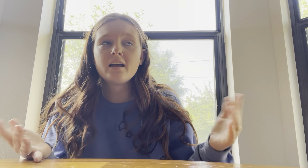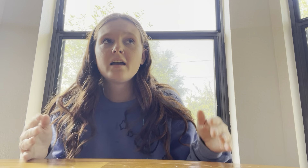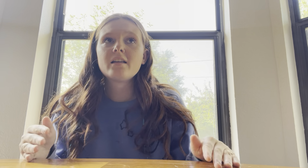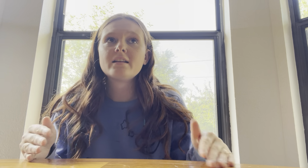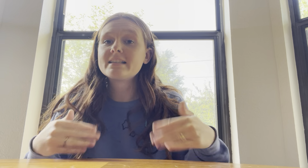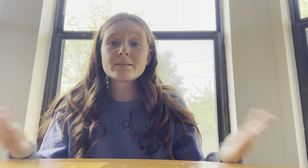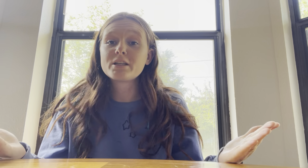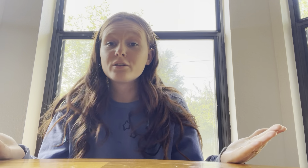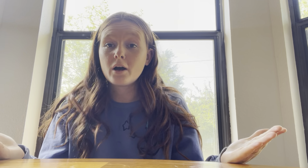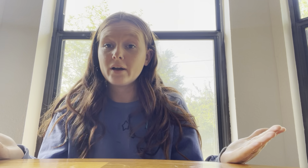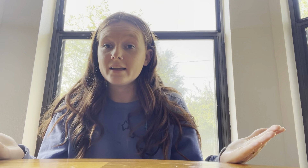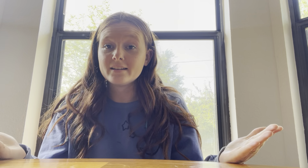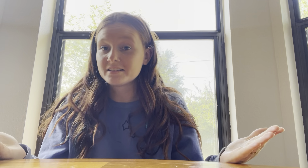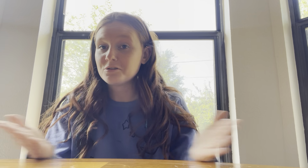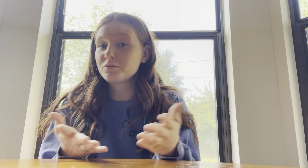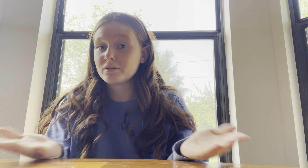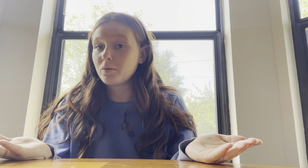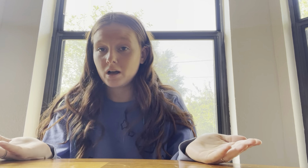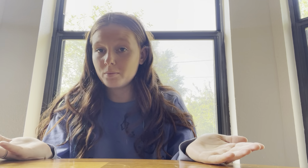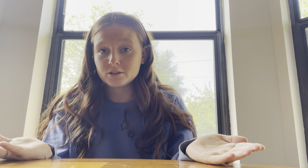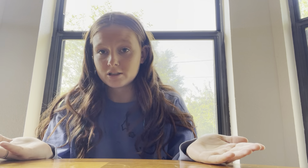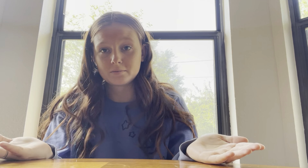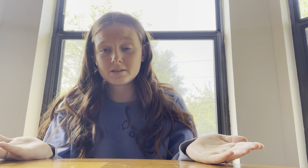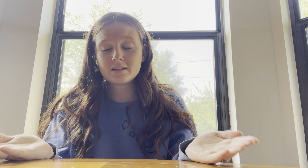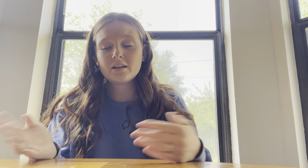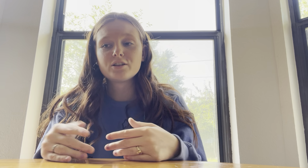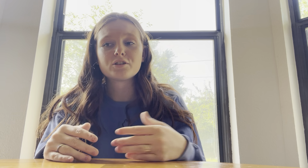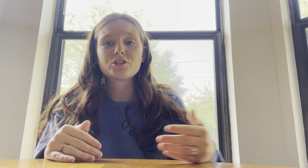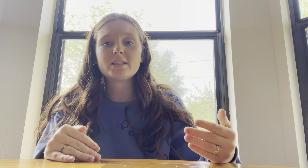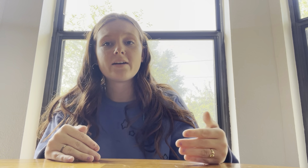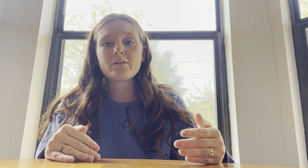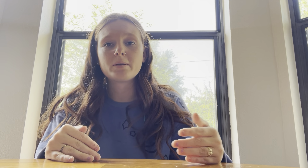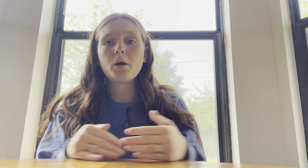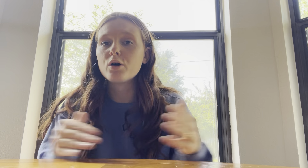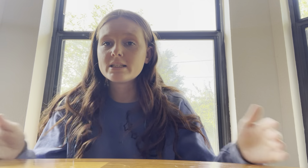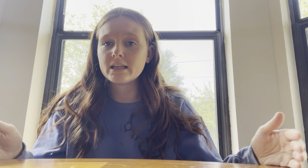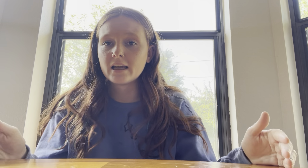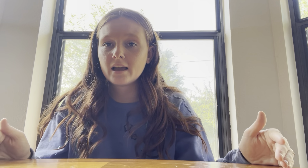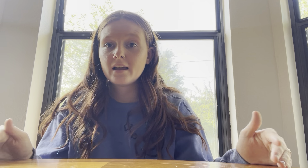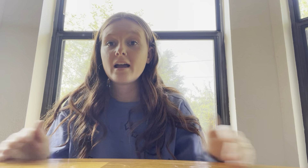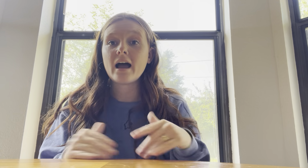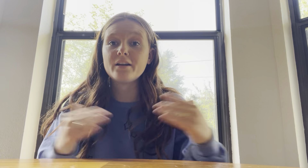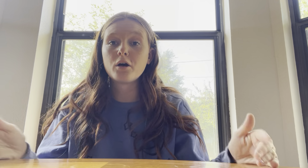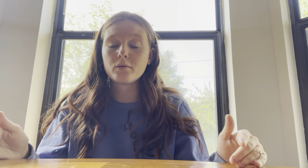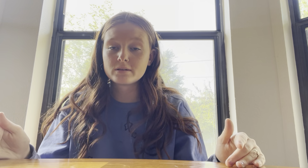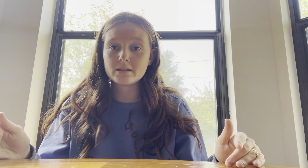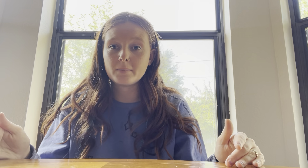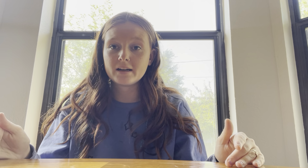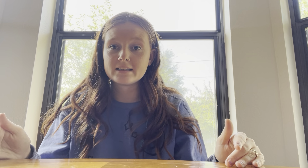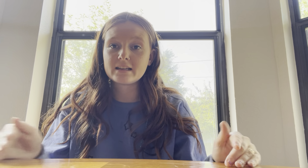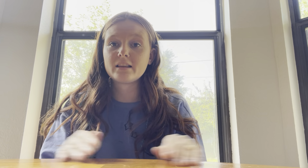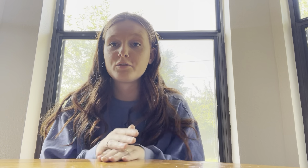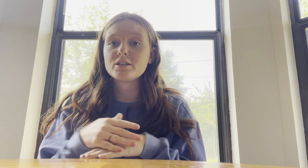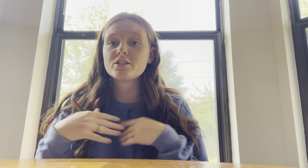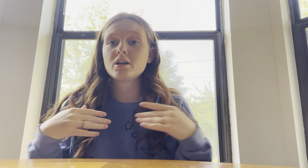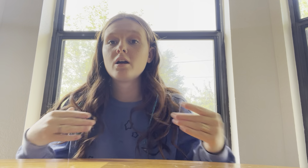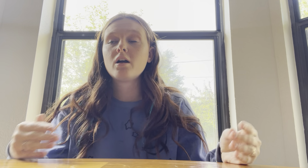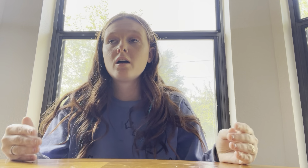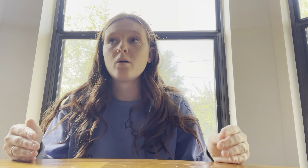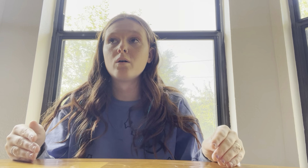it doesn't mean you know it. You know a couple terms. So, you should never be posting, I know American Sign Language or,